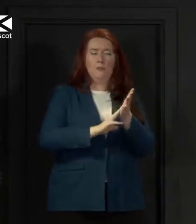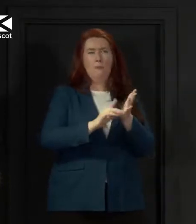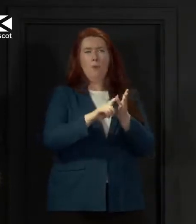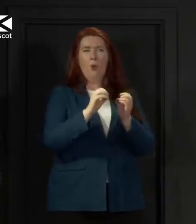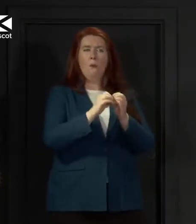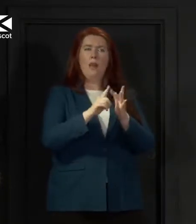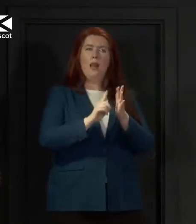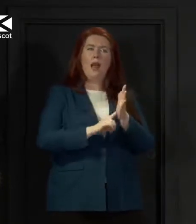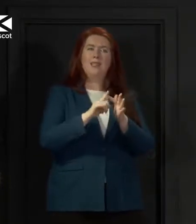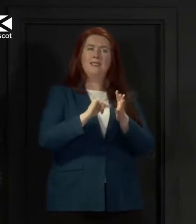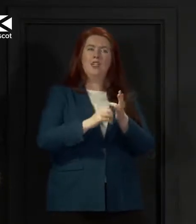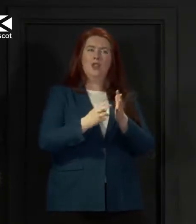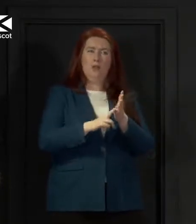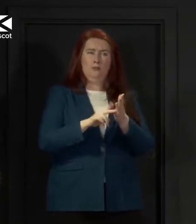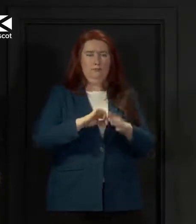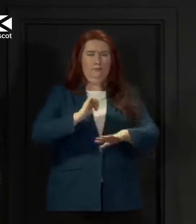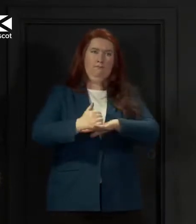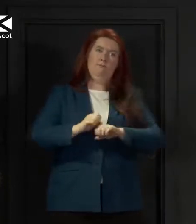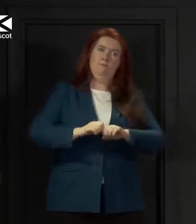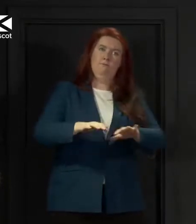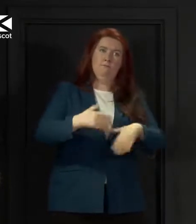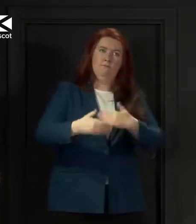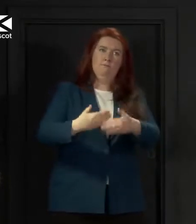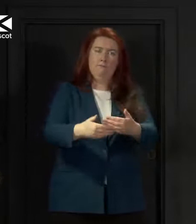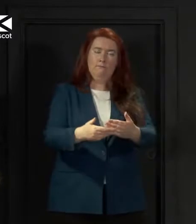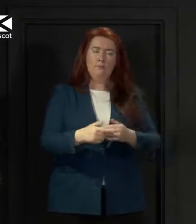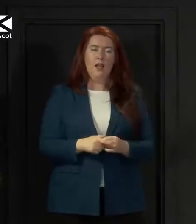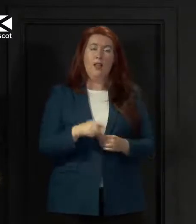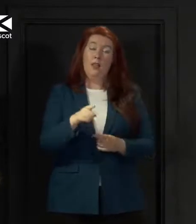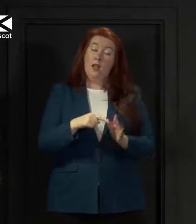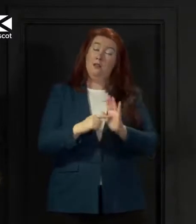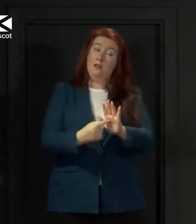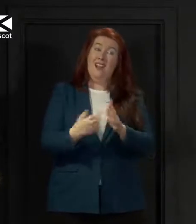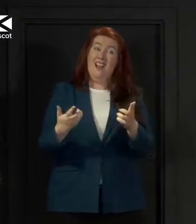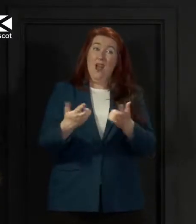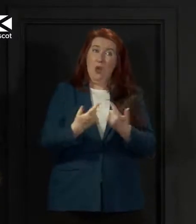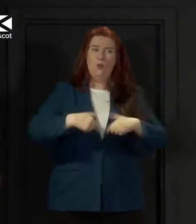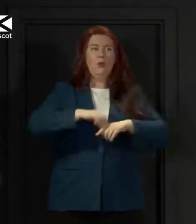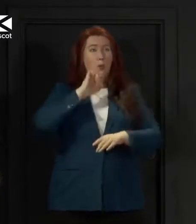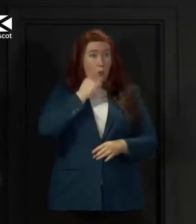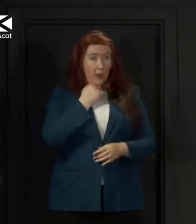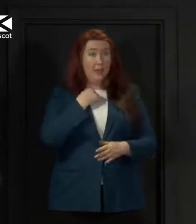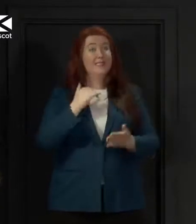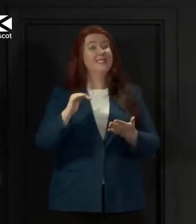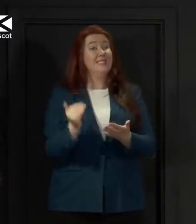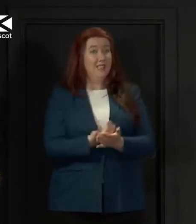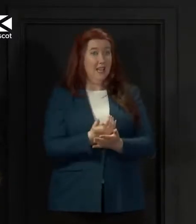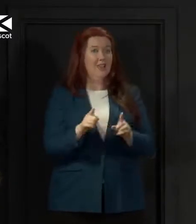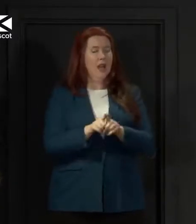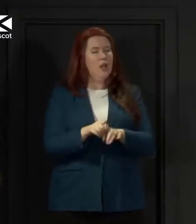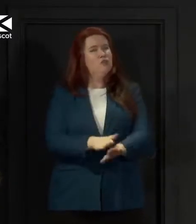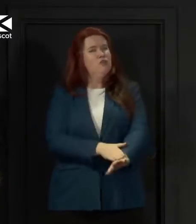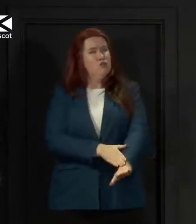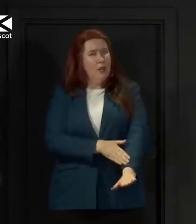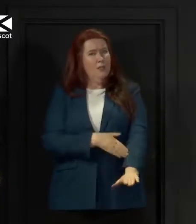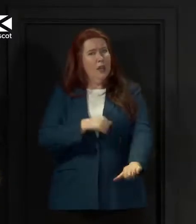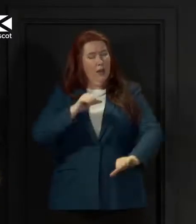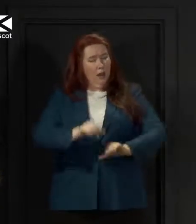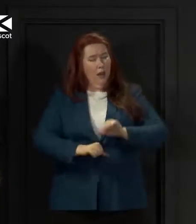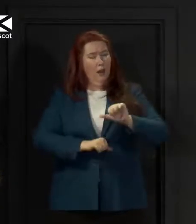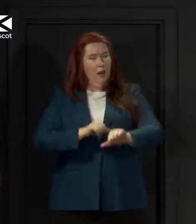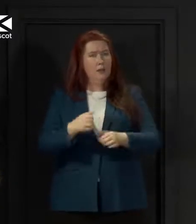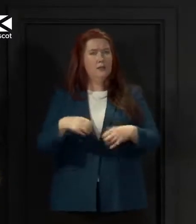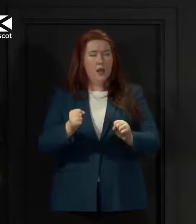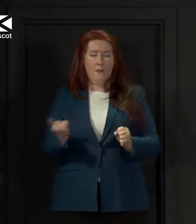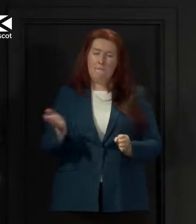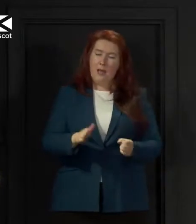It sets out the core principles that underpin how we will, safely and gradually, resume some of our